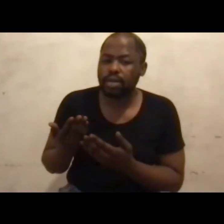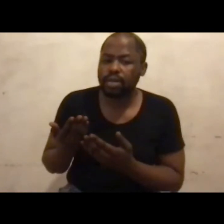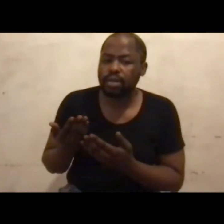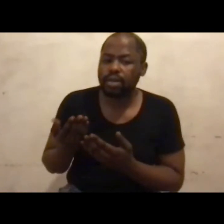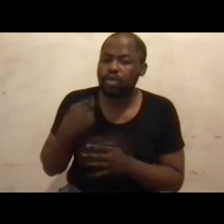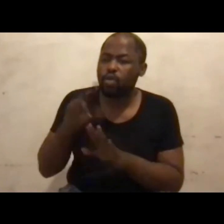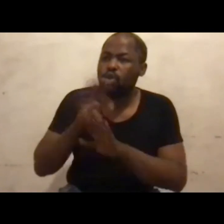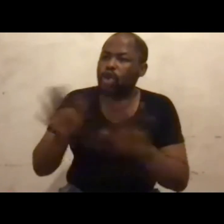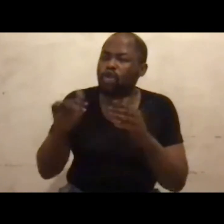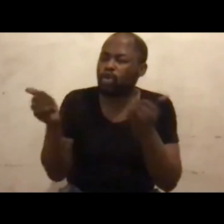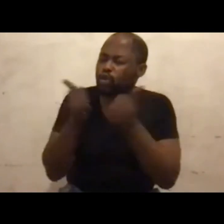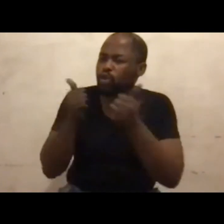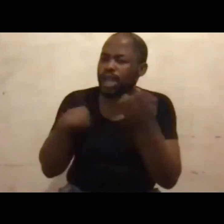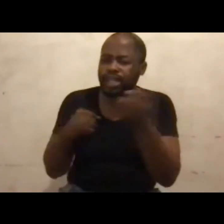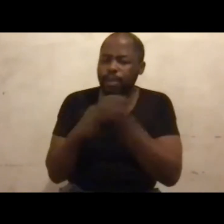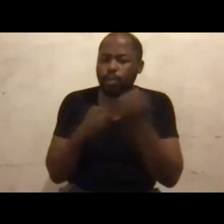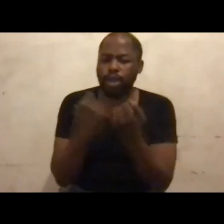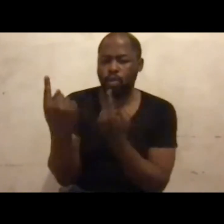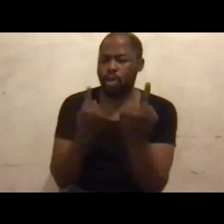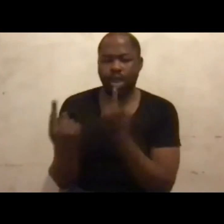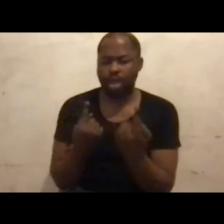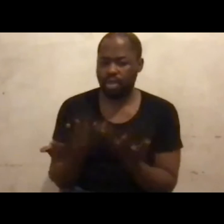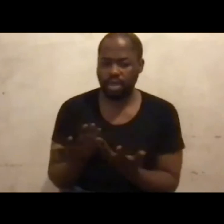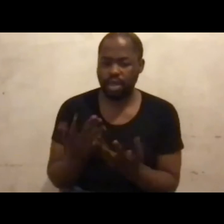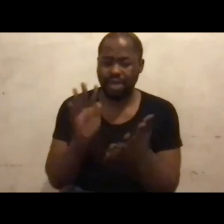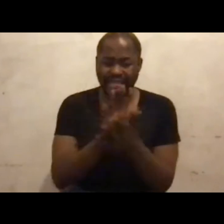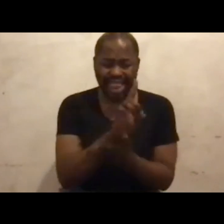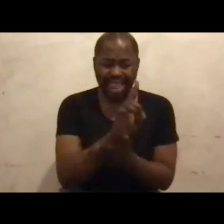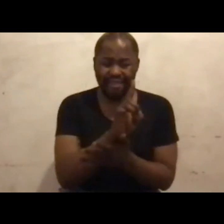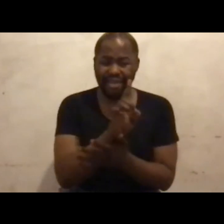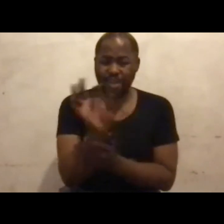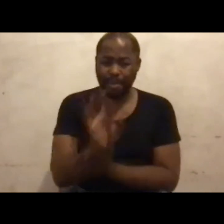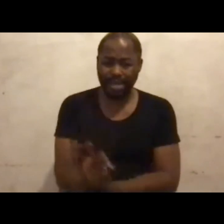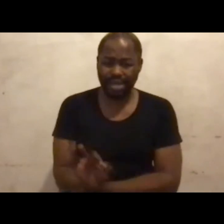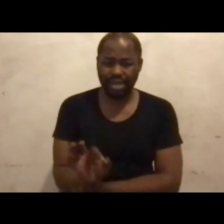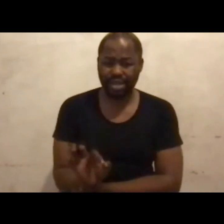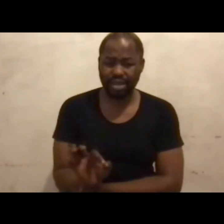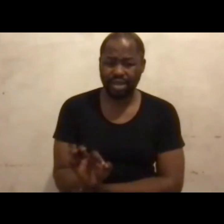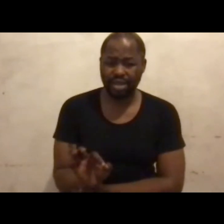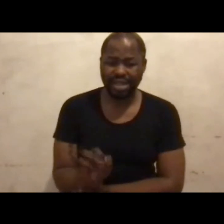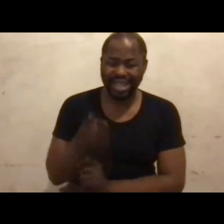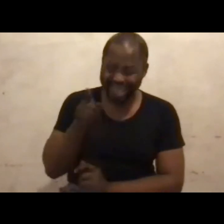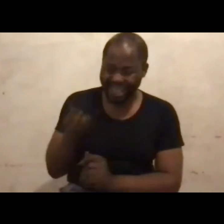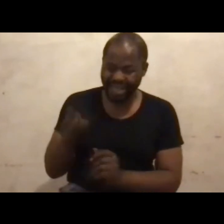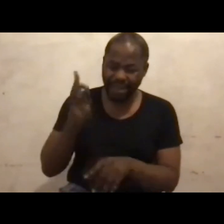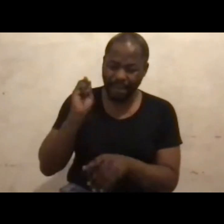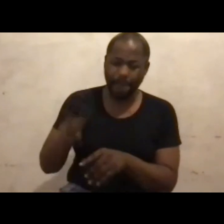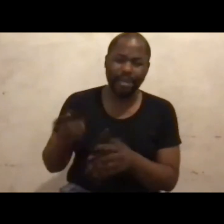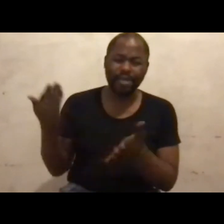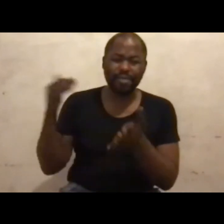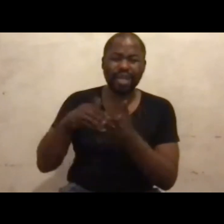supporting each other. mean, with 11%, this mojo program should be one of the prime, what do you call this thing,